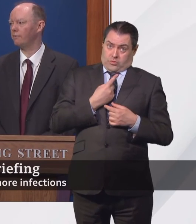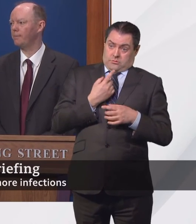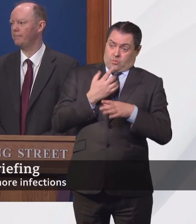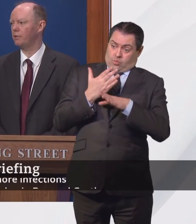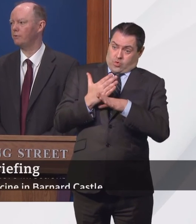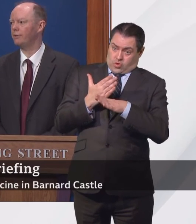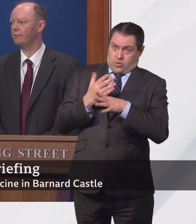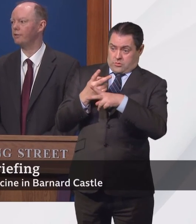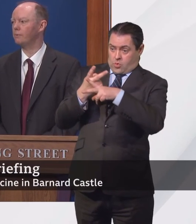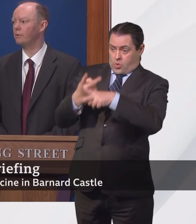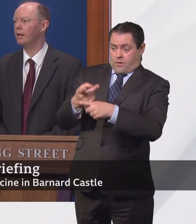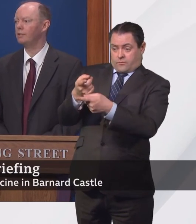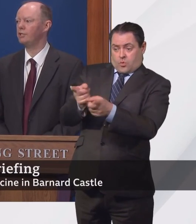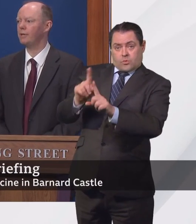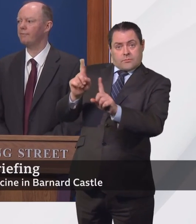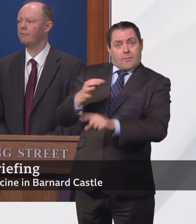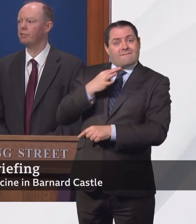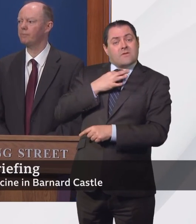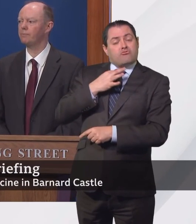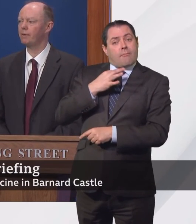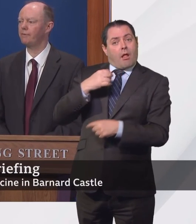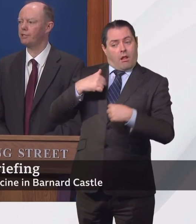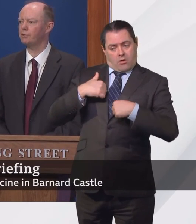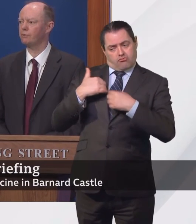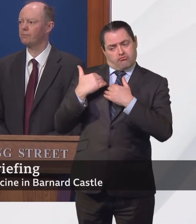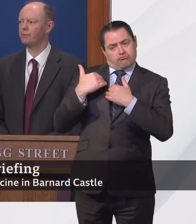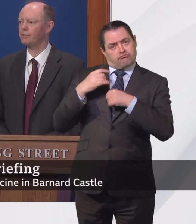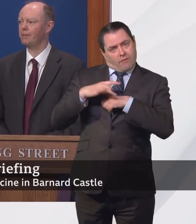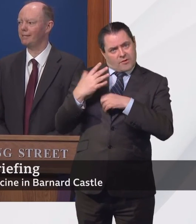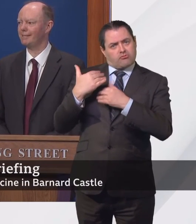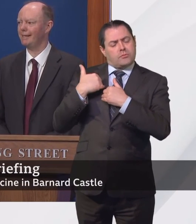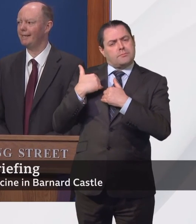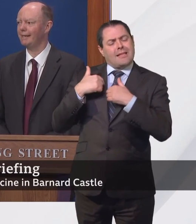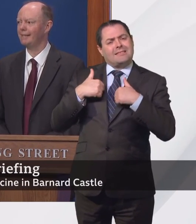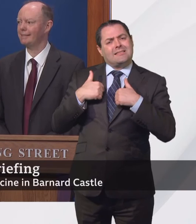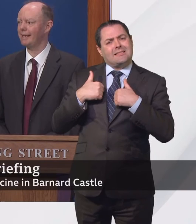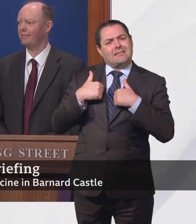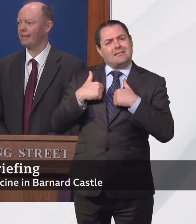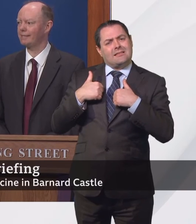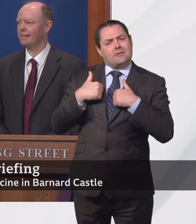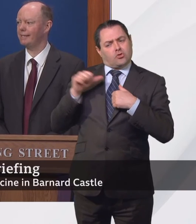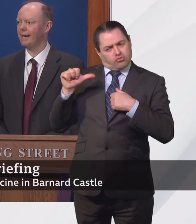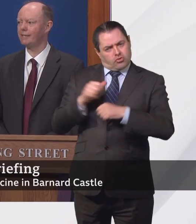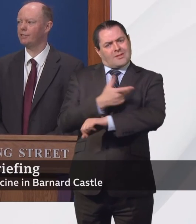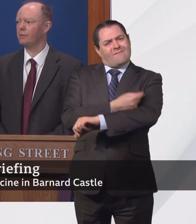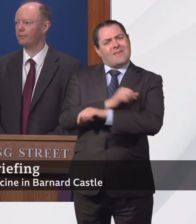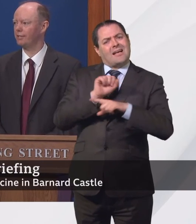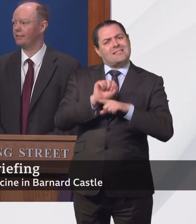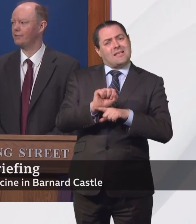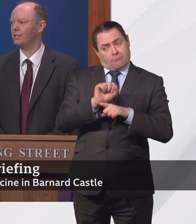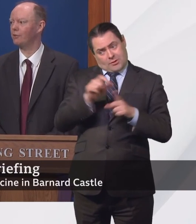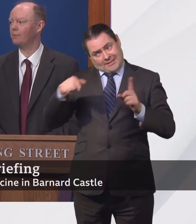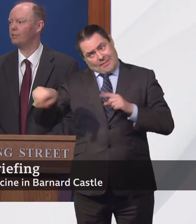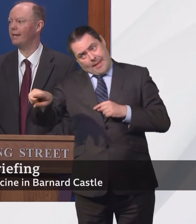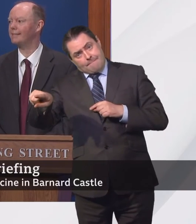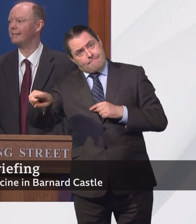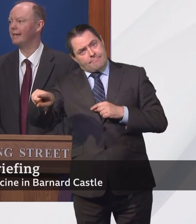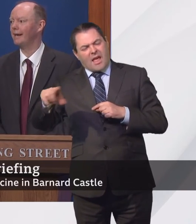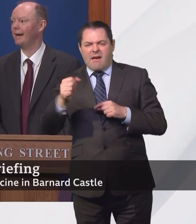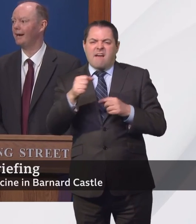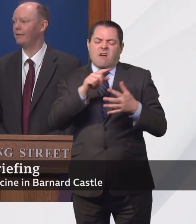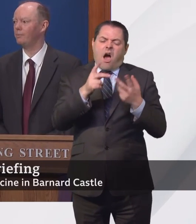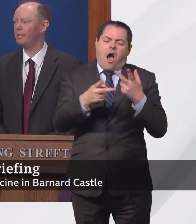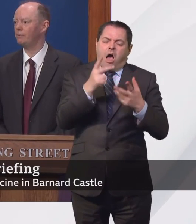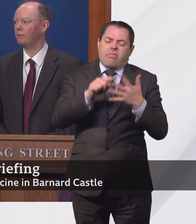other people who are very vulnerable, do have a professional responsibility to get vaccinated and to do other things that help protect